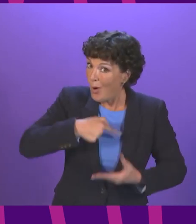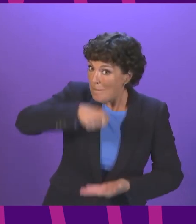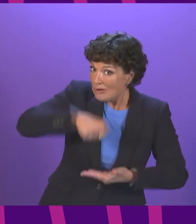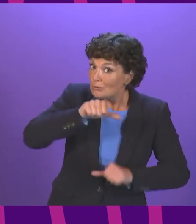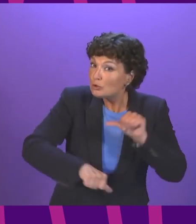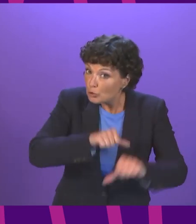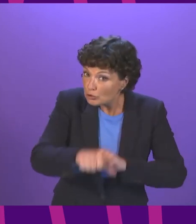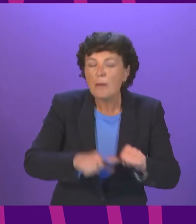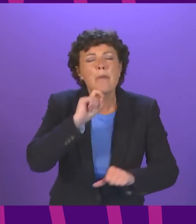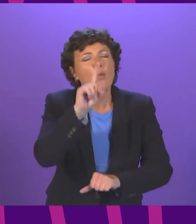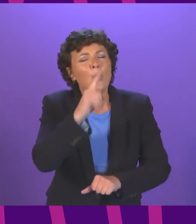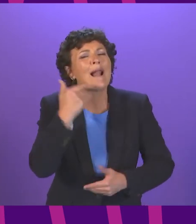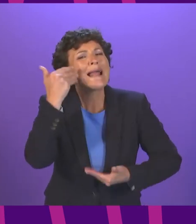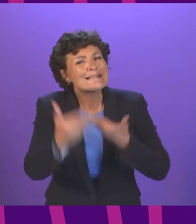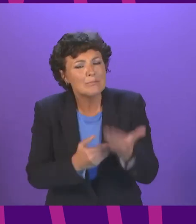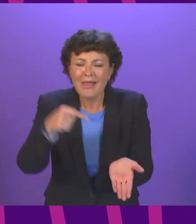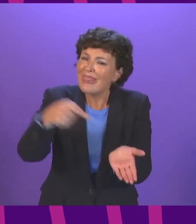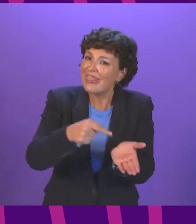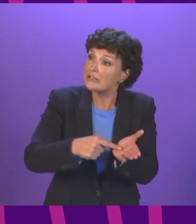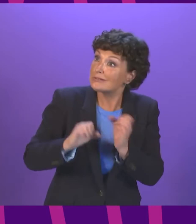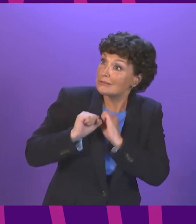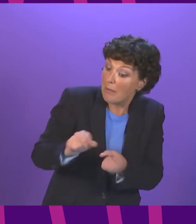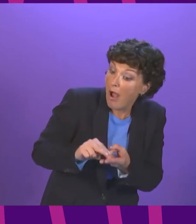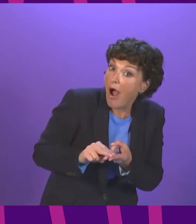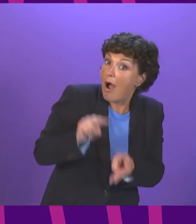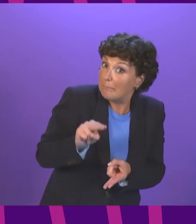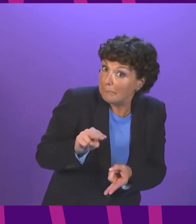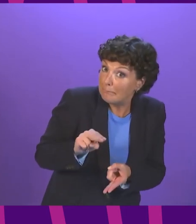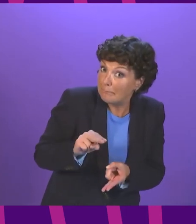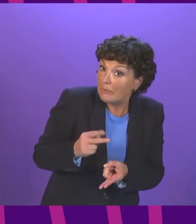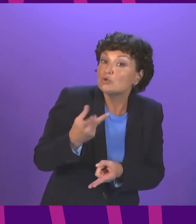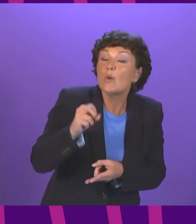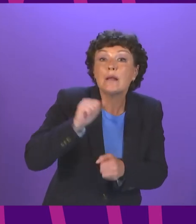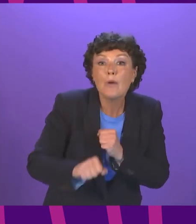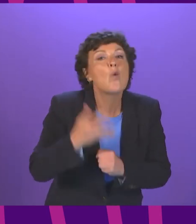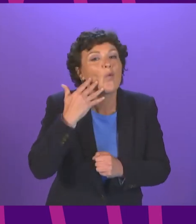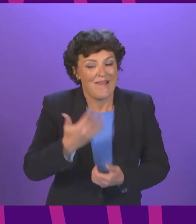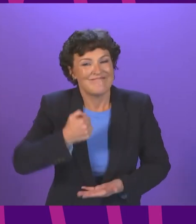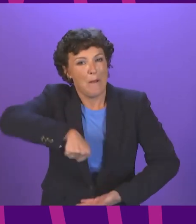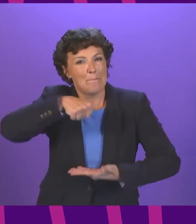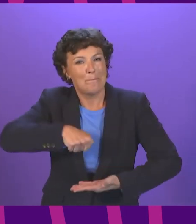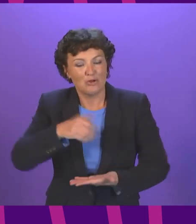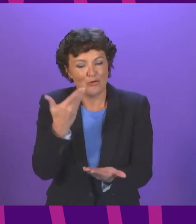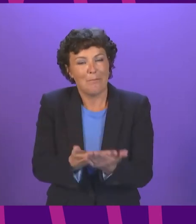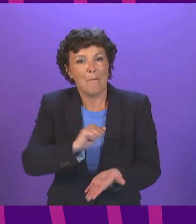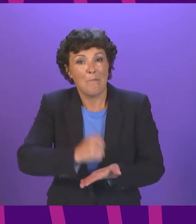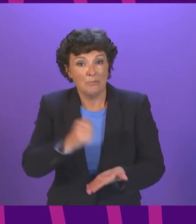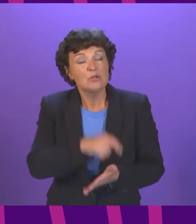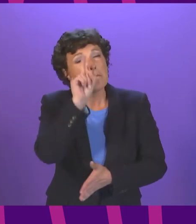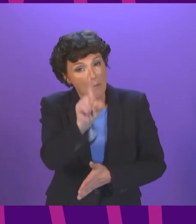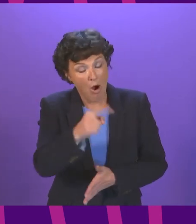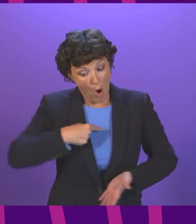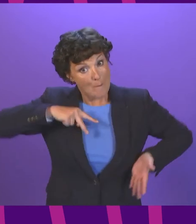we will set out how and exactly when this commitment will be met when we publish the Budget Bill Our firm intention is to do this sooner